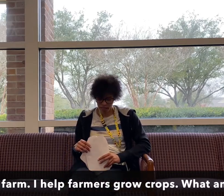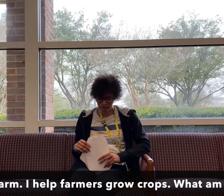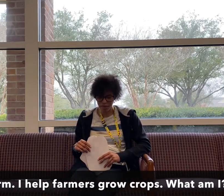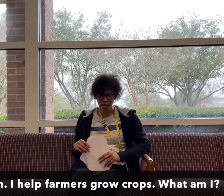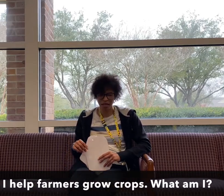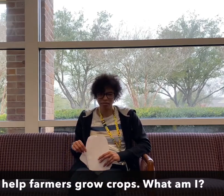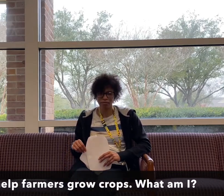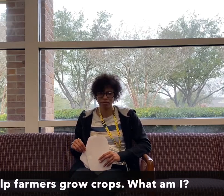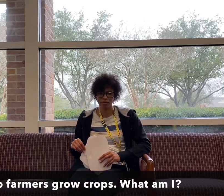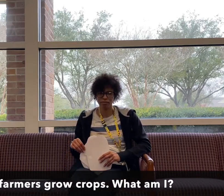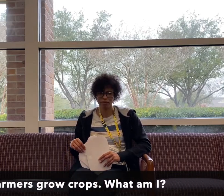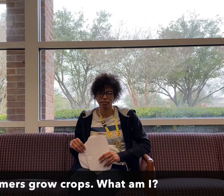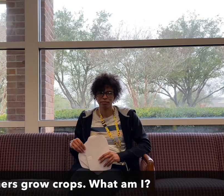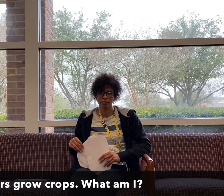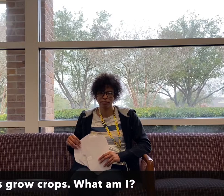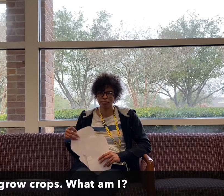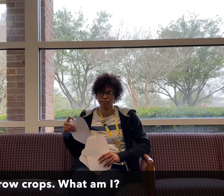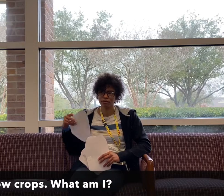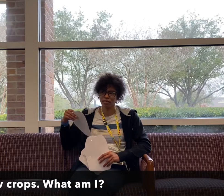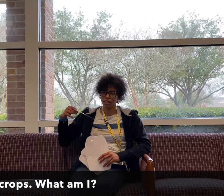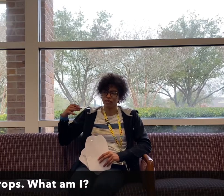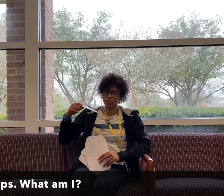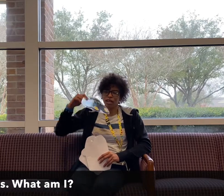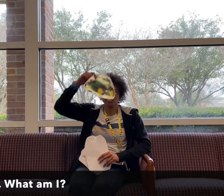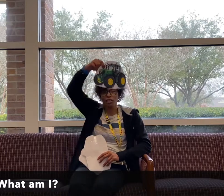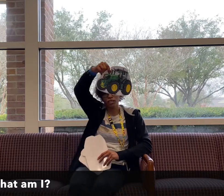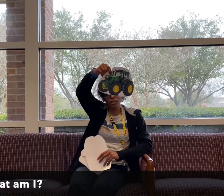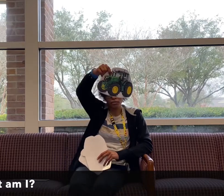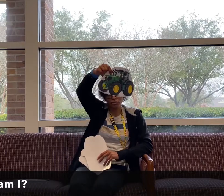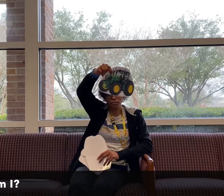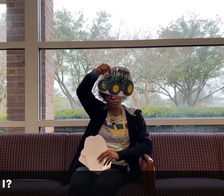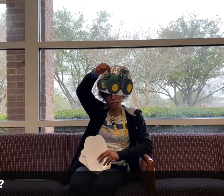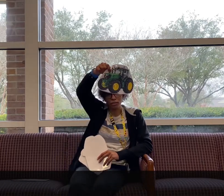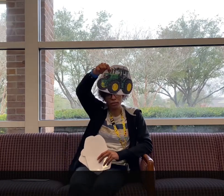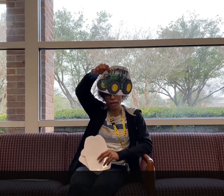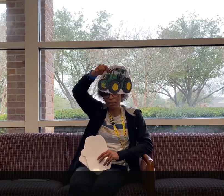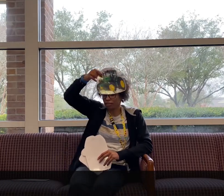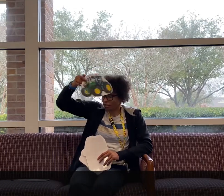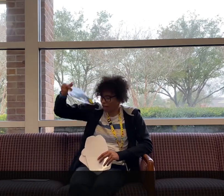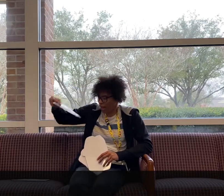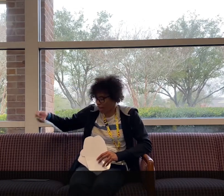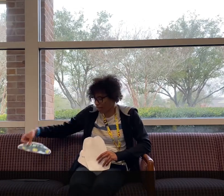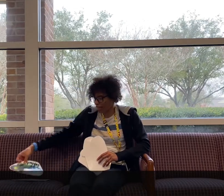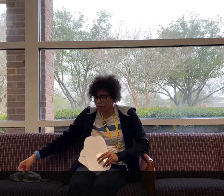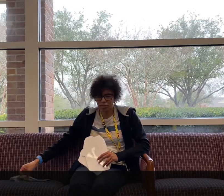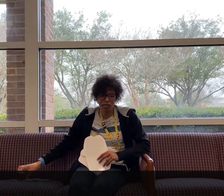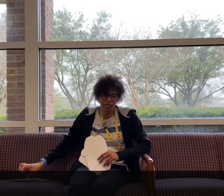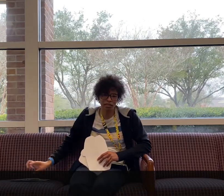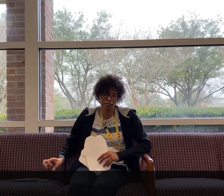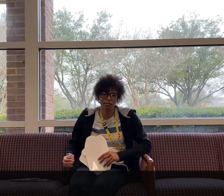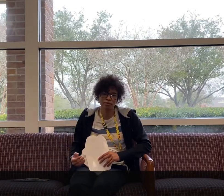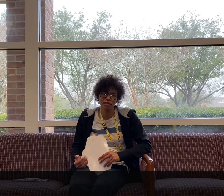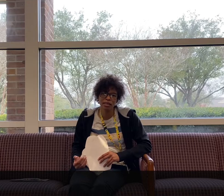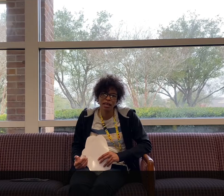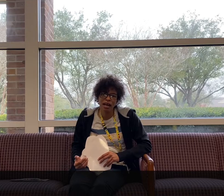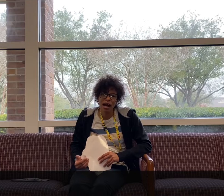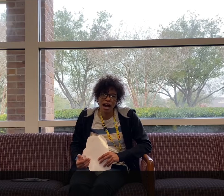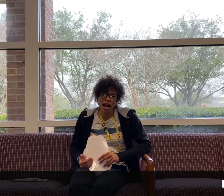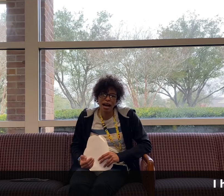am I? If you said tractor, you were right. I am a tractor. I